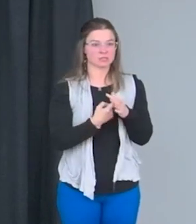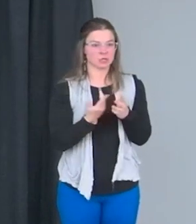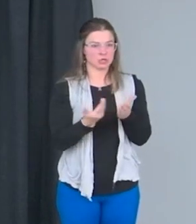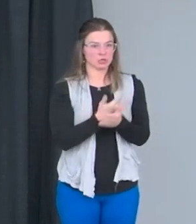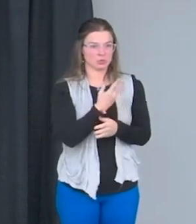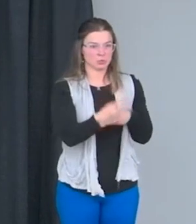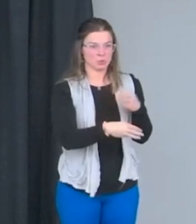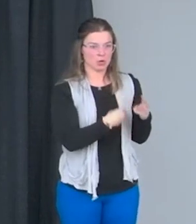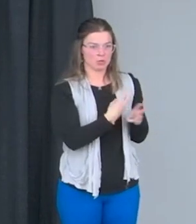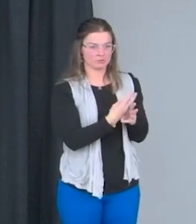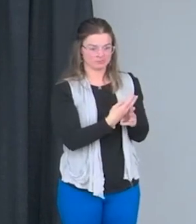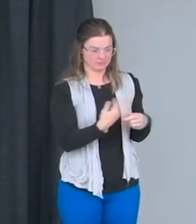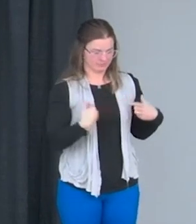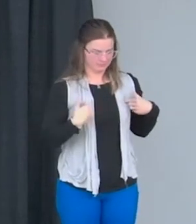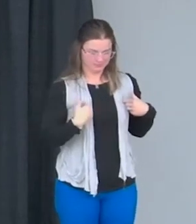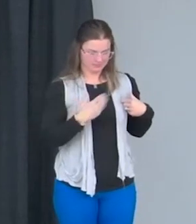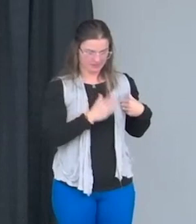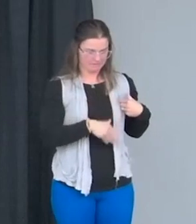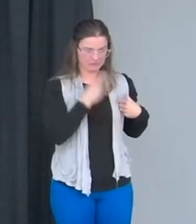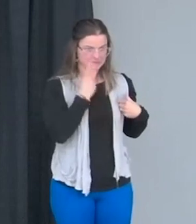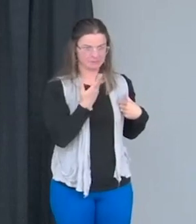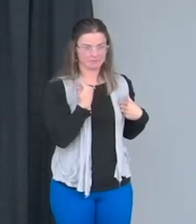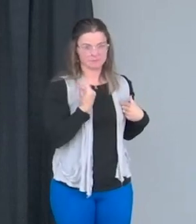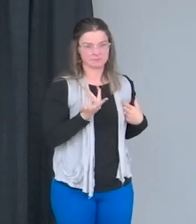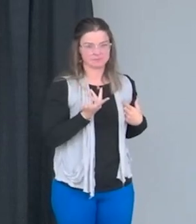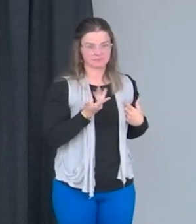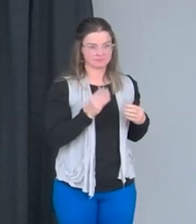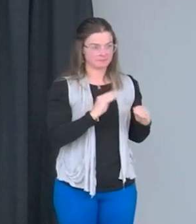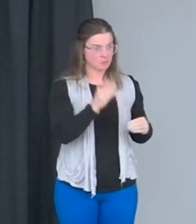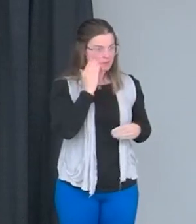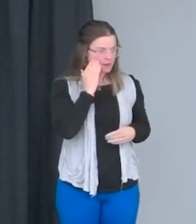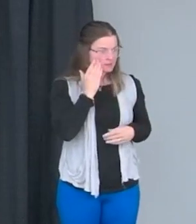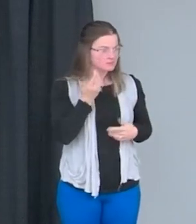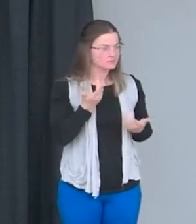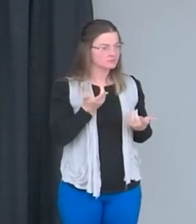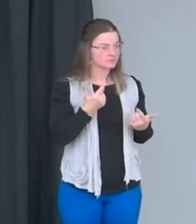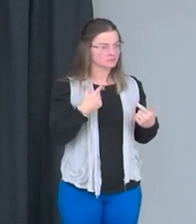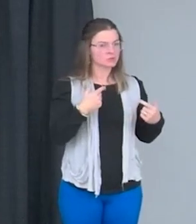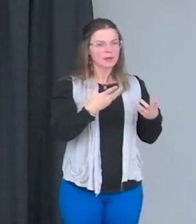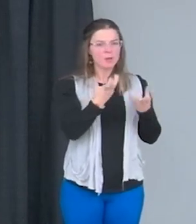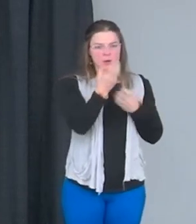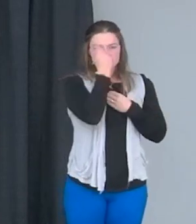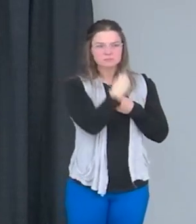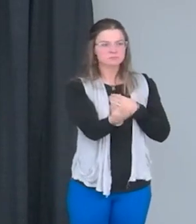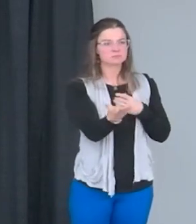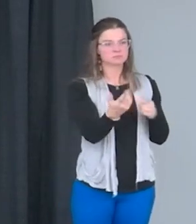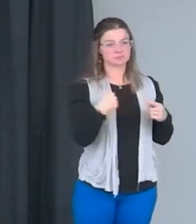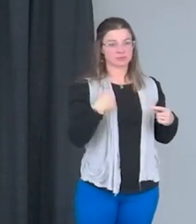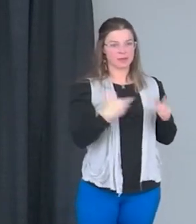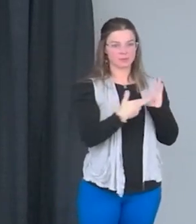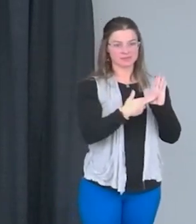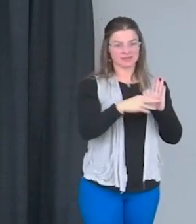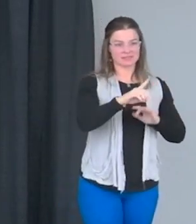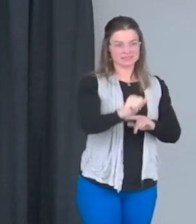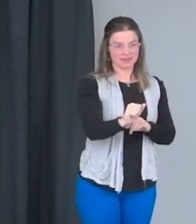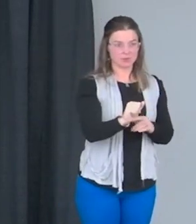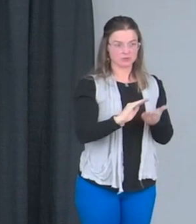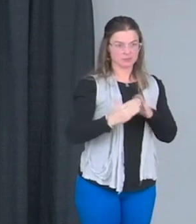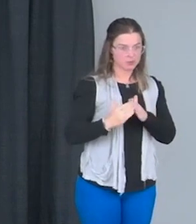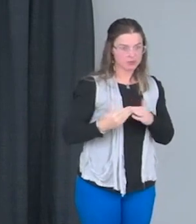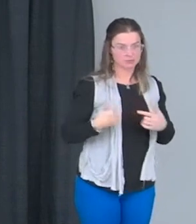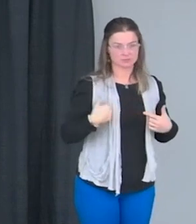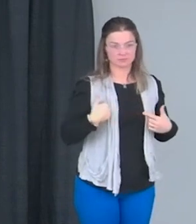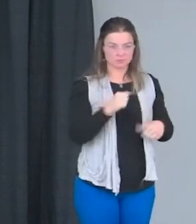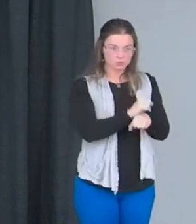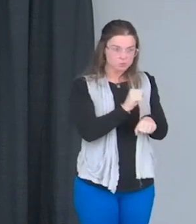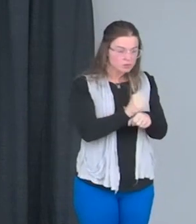knowledge over. So here's the accountability piece, because I want you to understand I represent, you know, the disabled community. I do a lot of work,